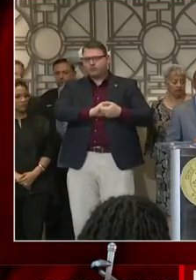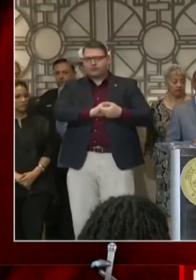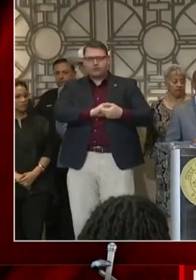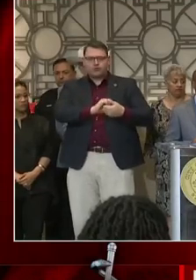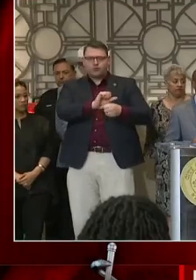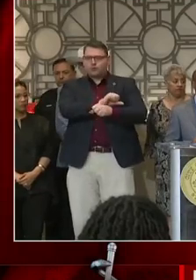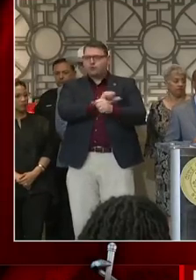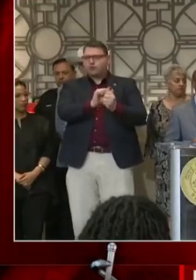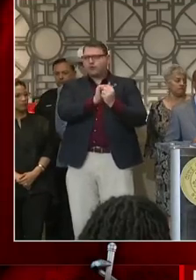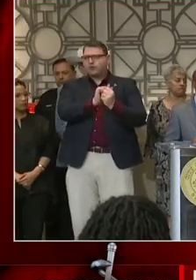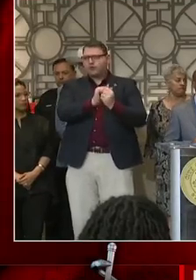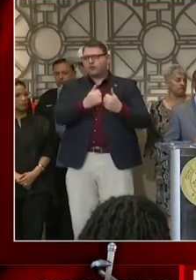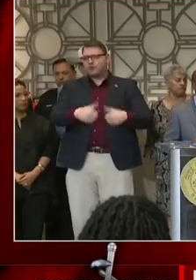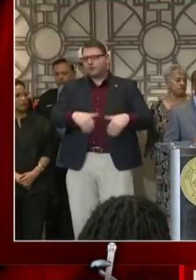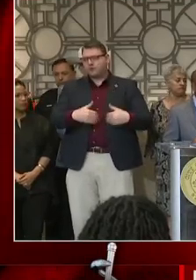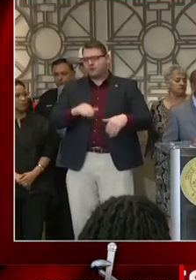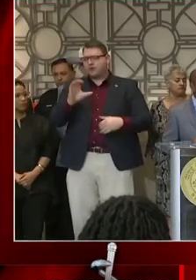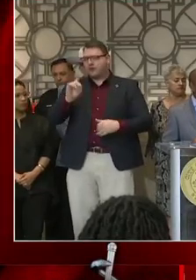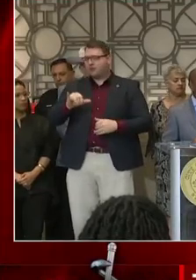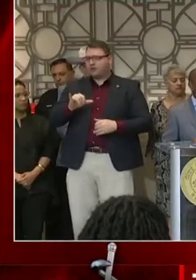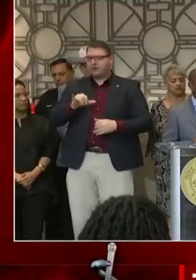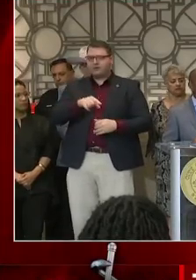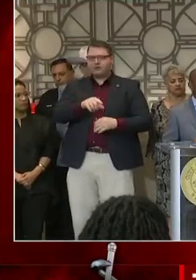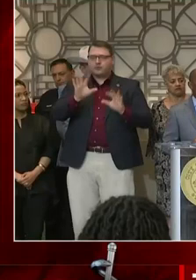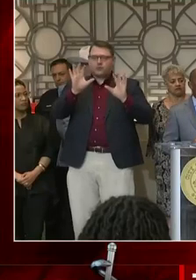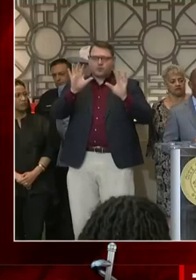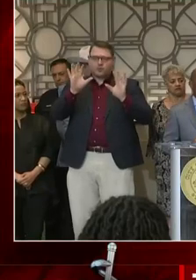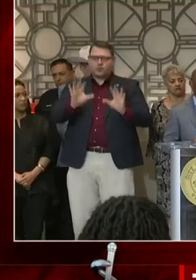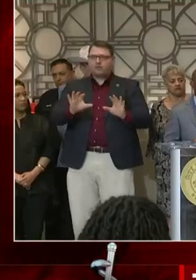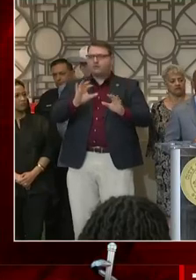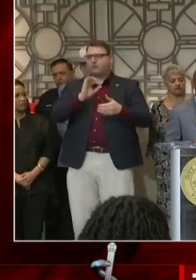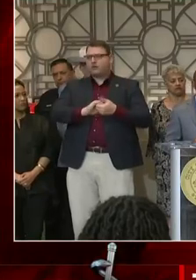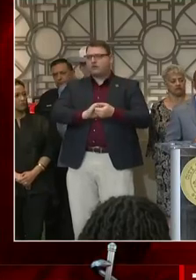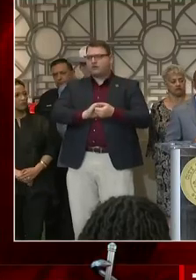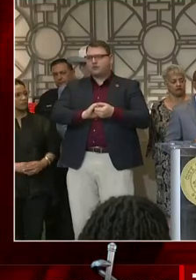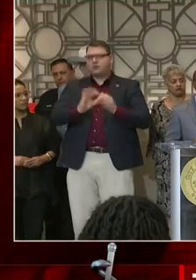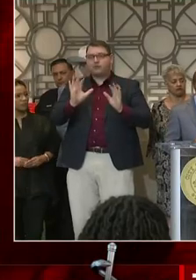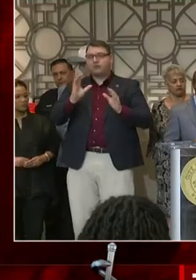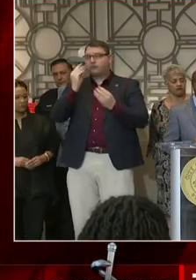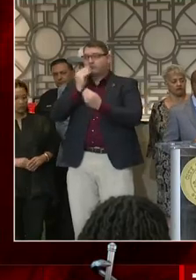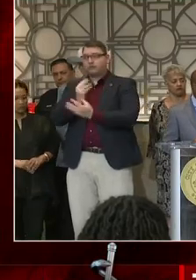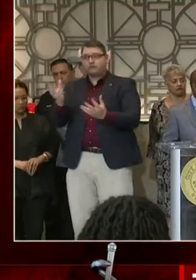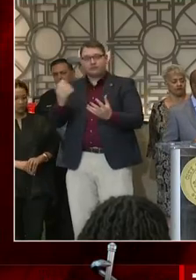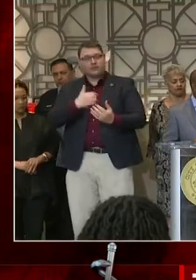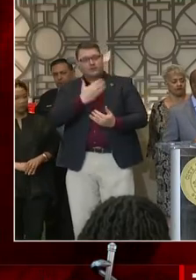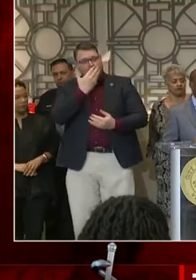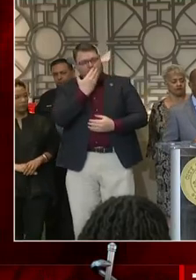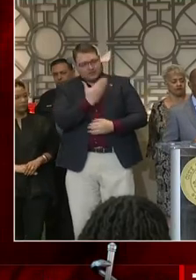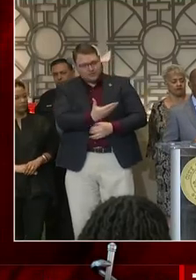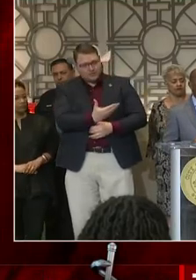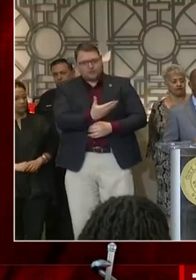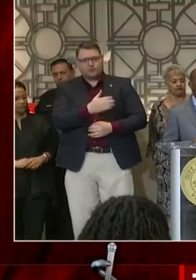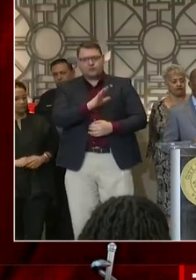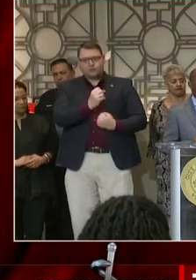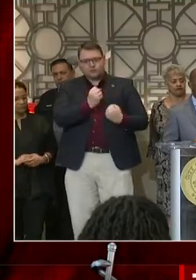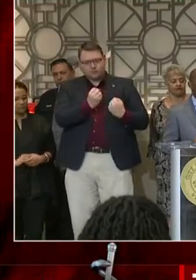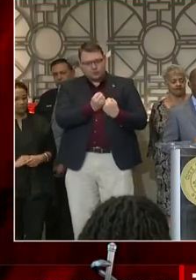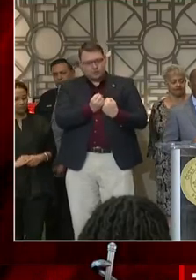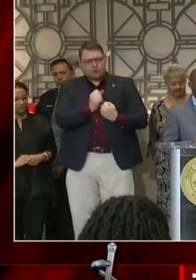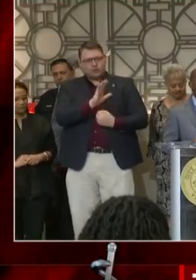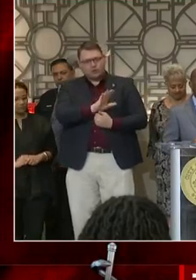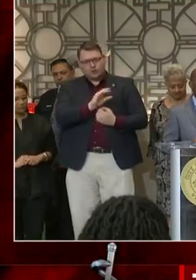been an incredible partner. And I want her to know, and I want to say it publicly, appreciate the support and the leadership